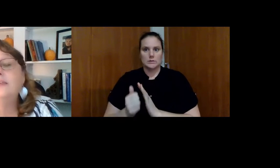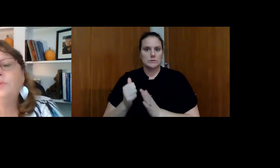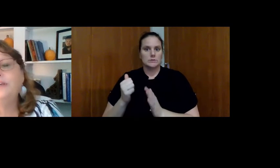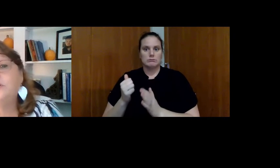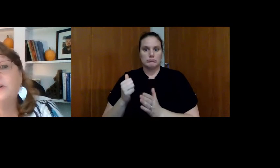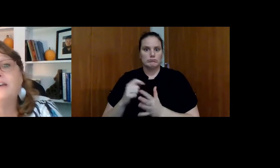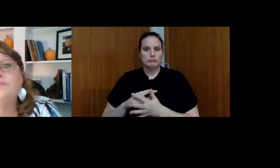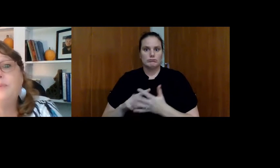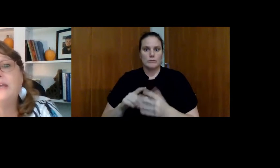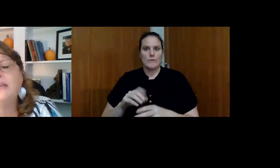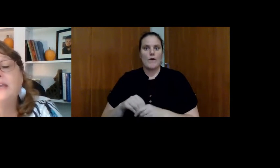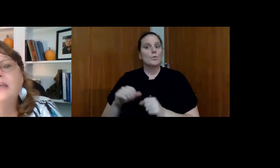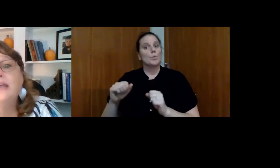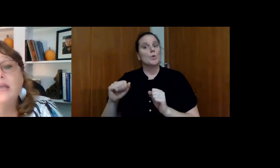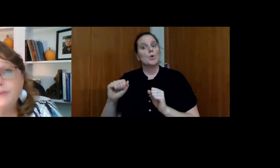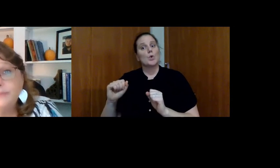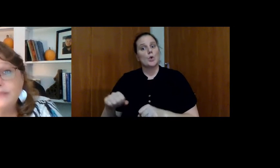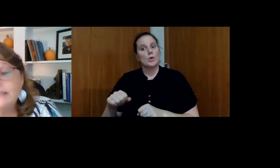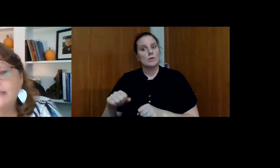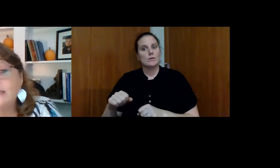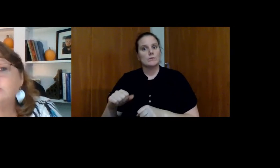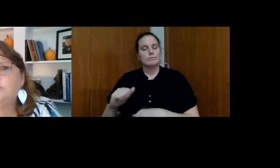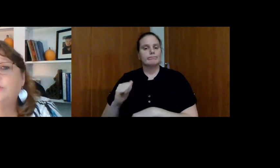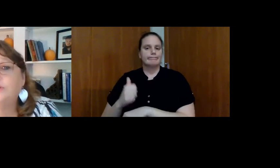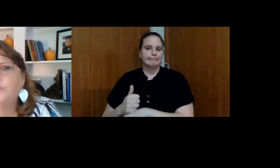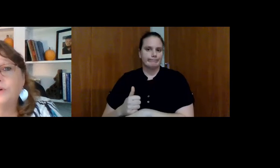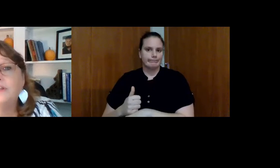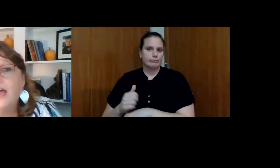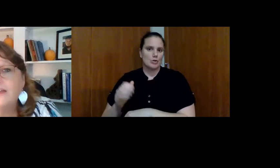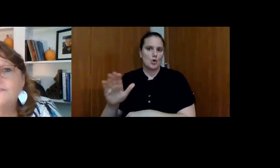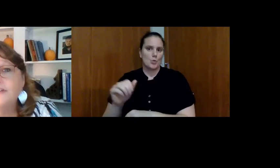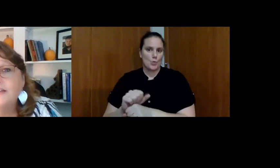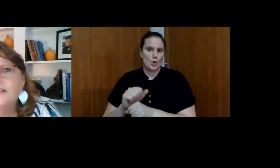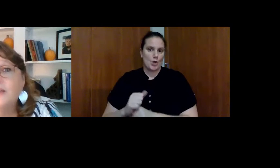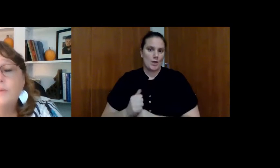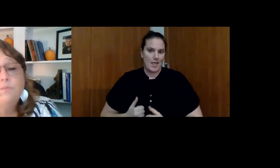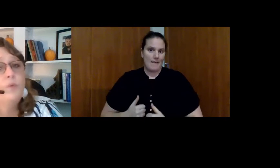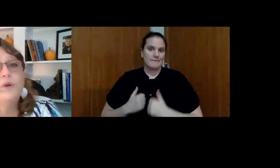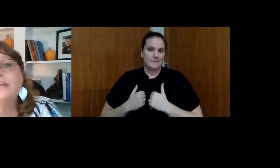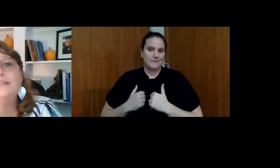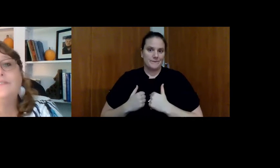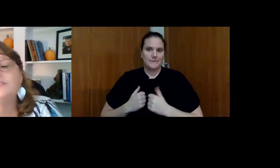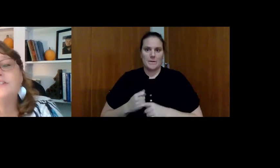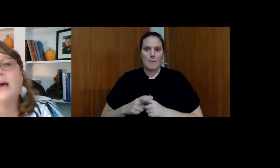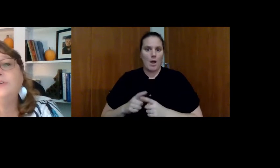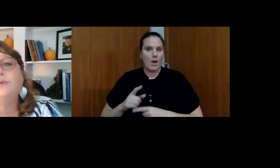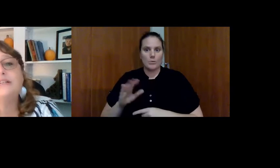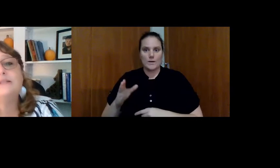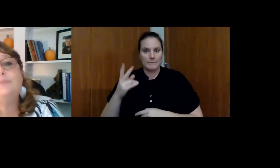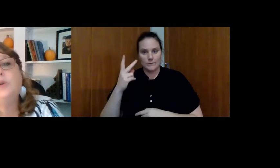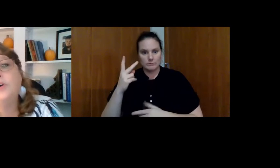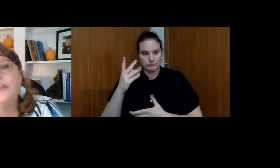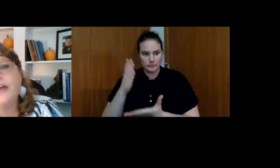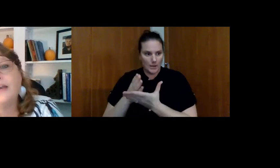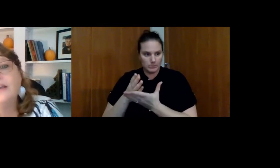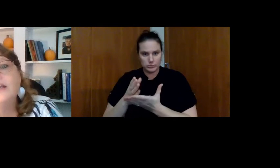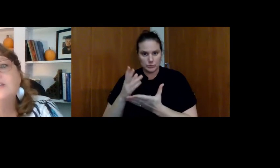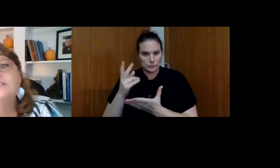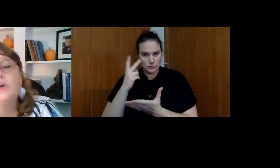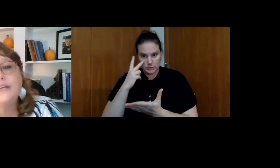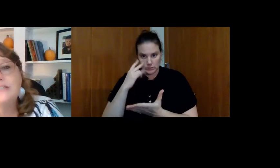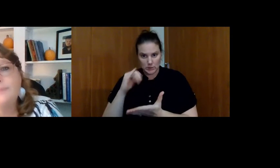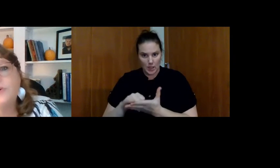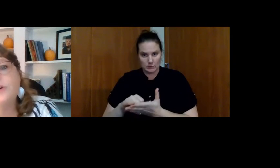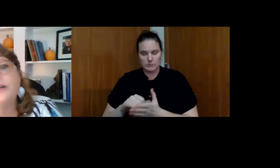that we could have been implementing into her work life. But we had never stopped to explore that.